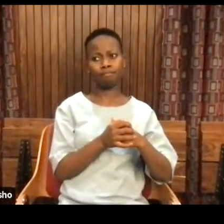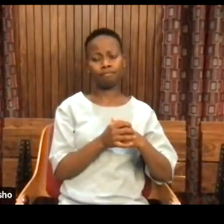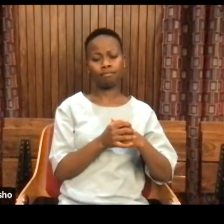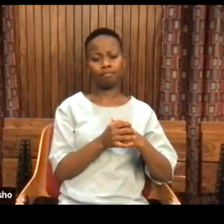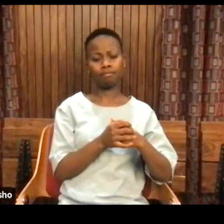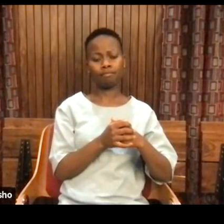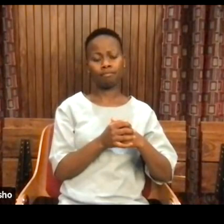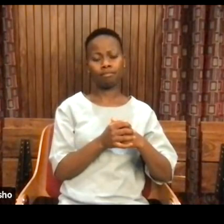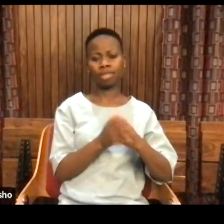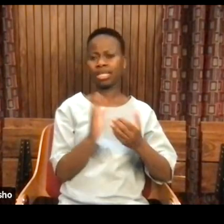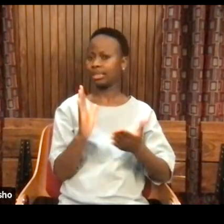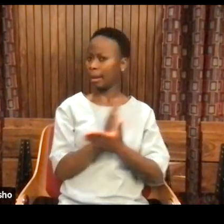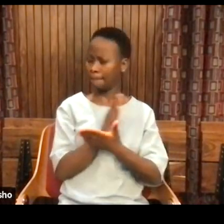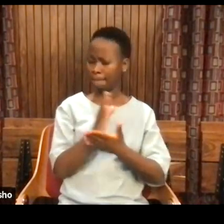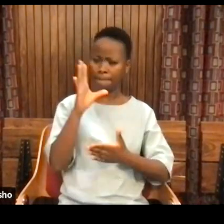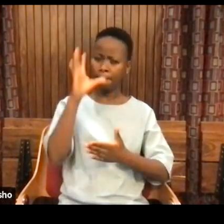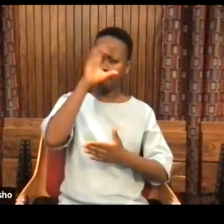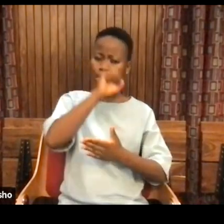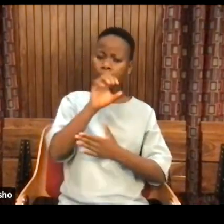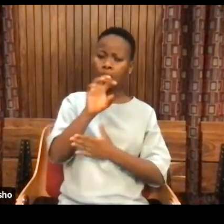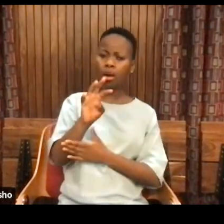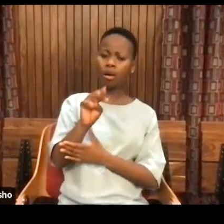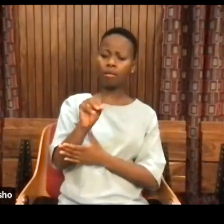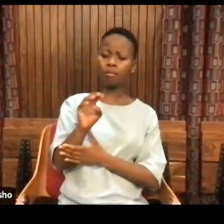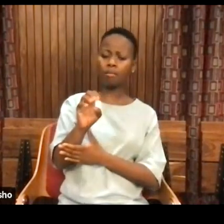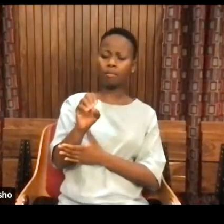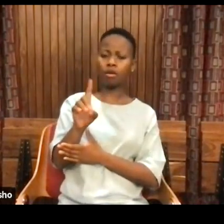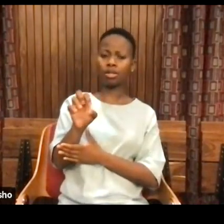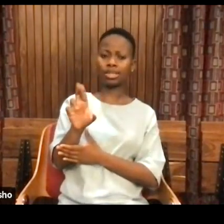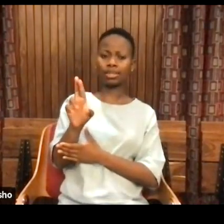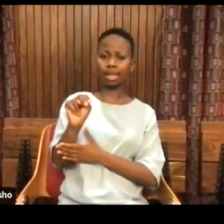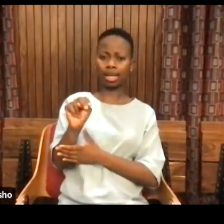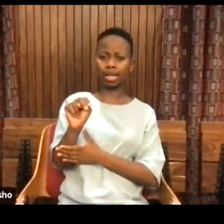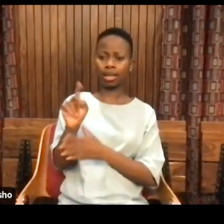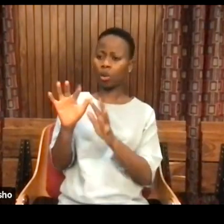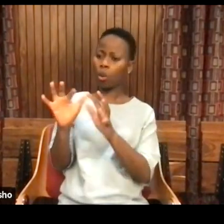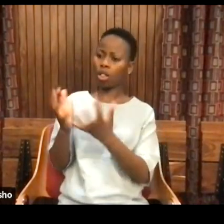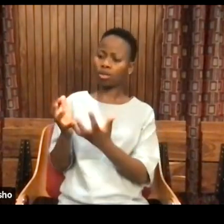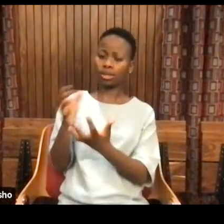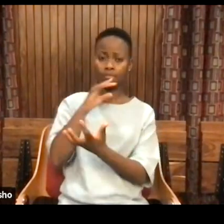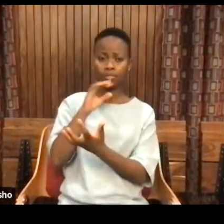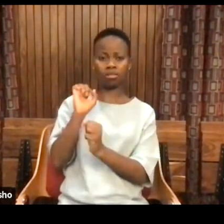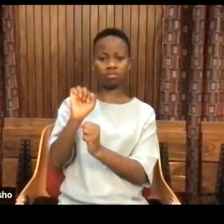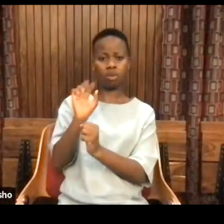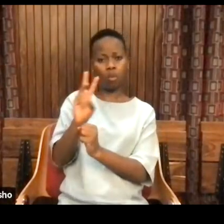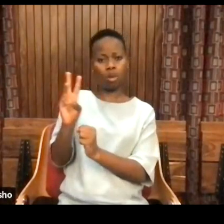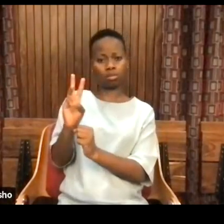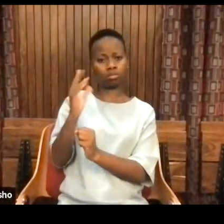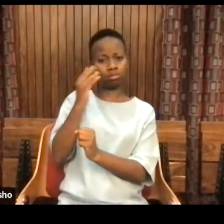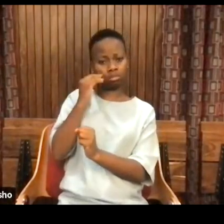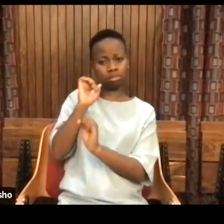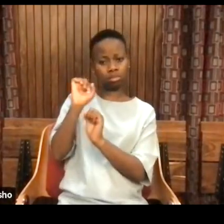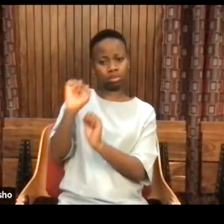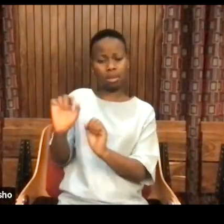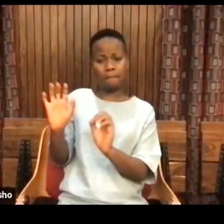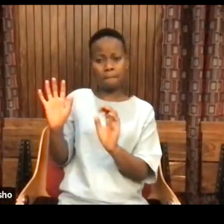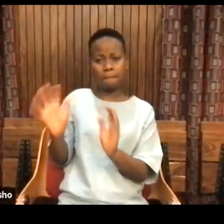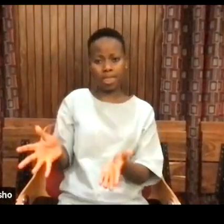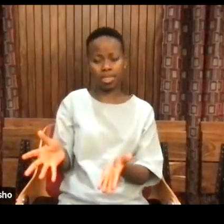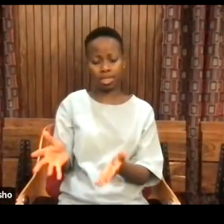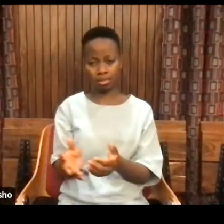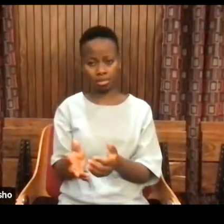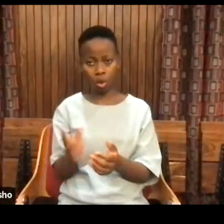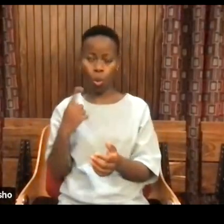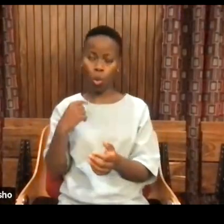the modern world, it's it's a Western world and we are only real in the so